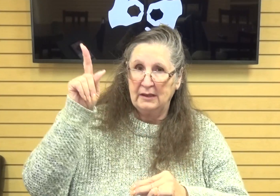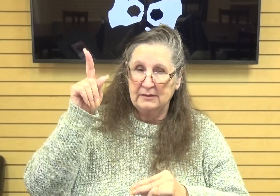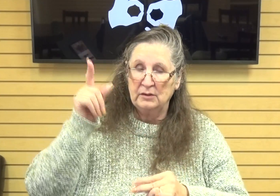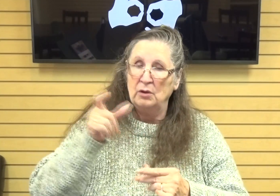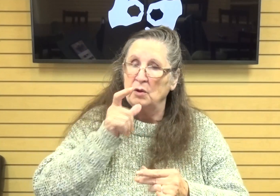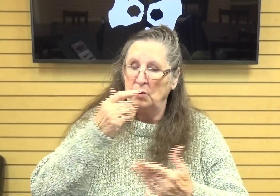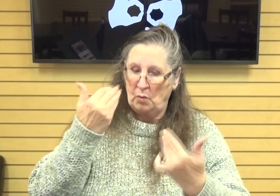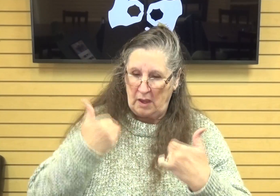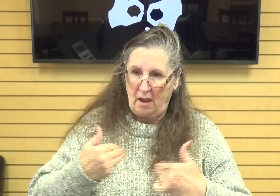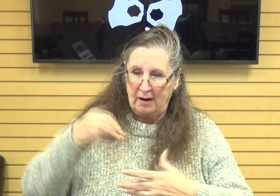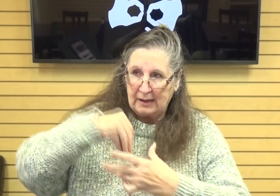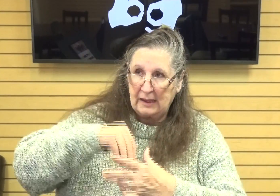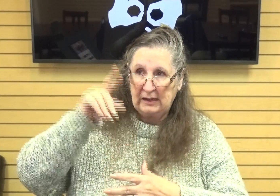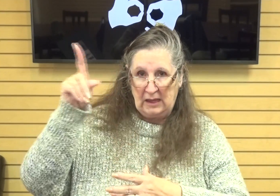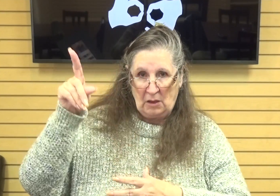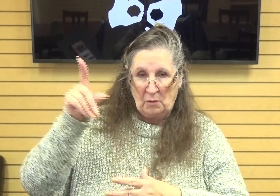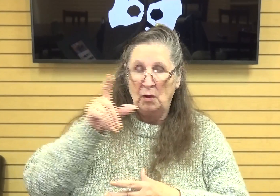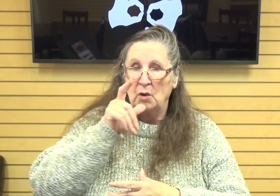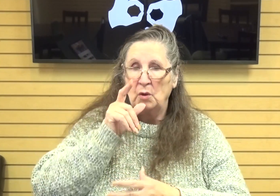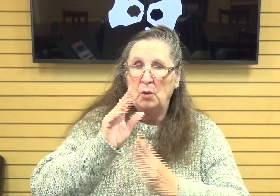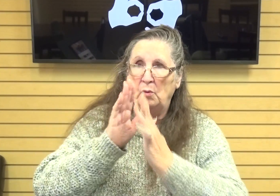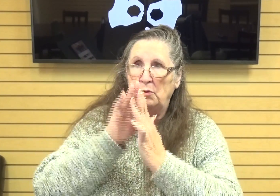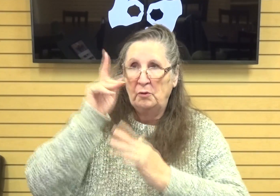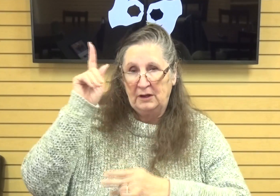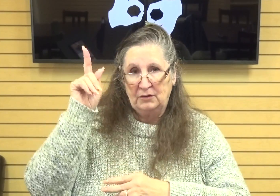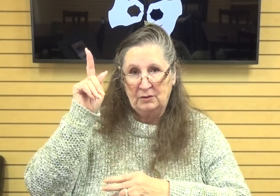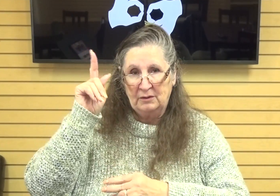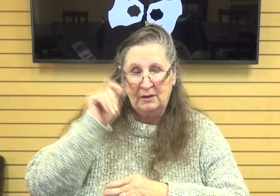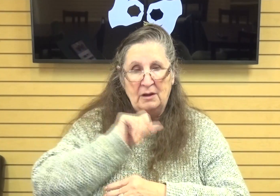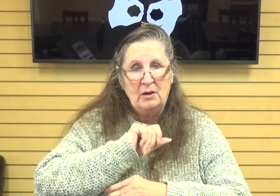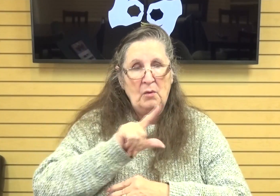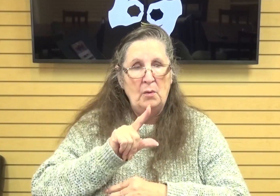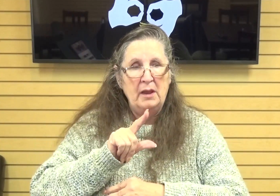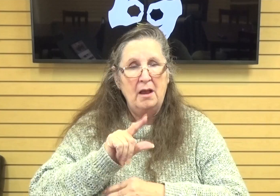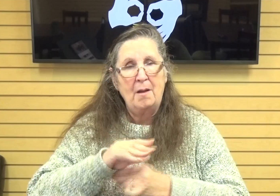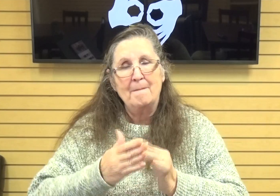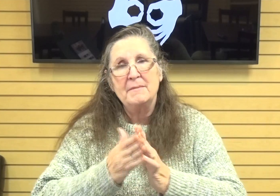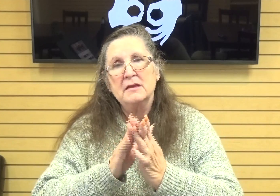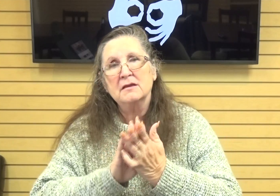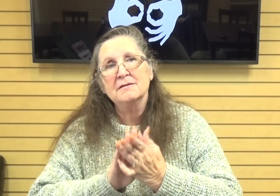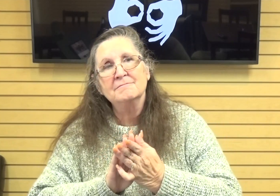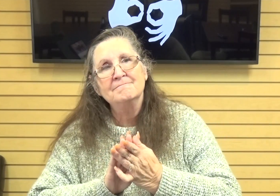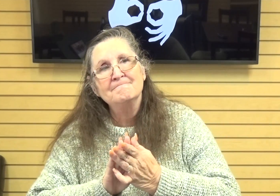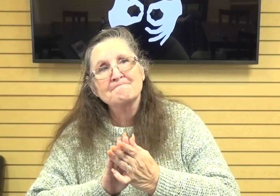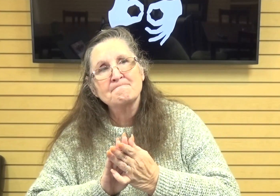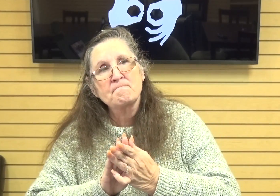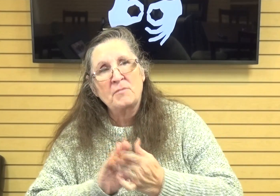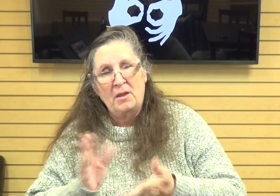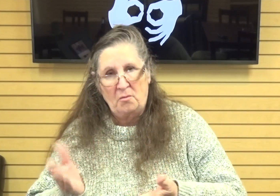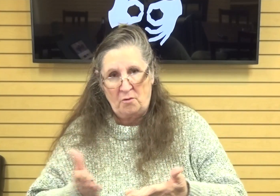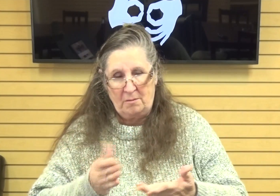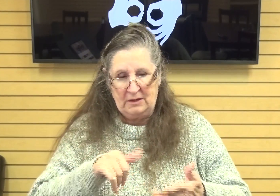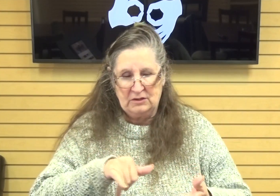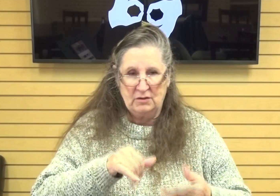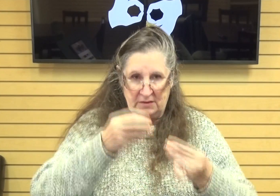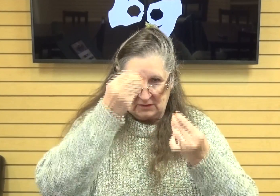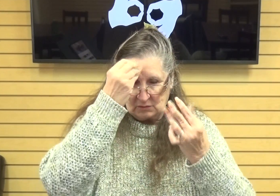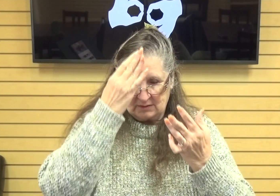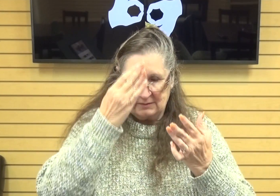and who we're praying to because we all get so and that's what kind of brought me to this message is as you know we're here at